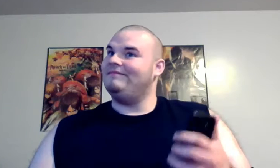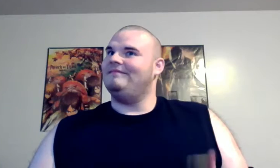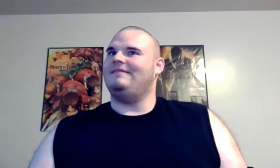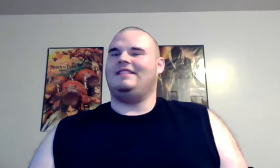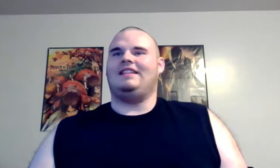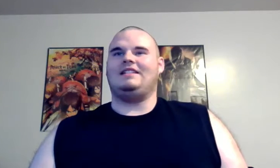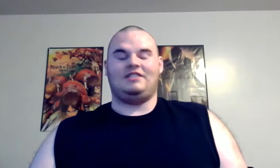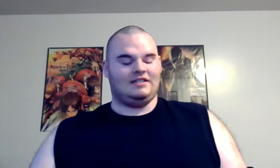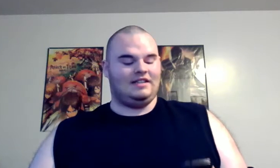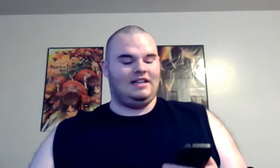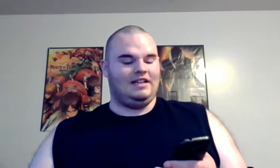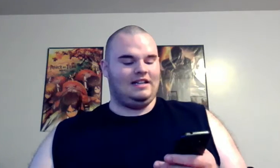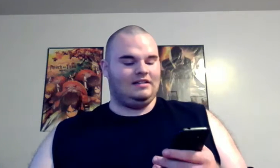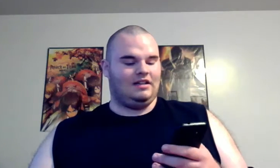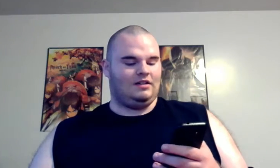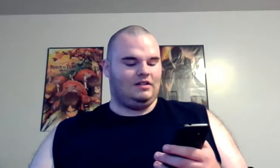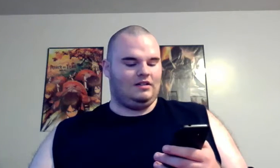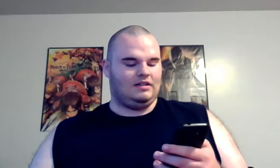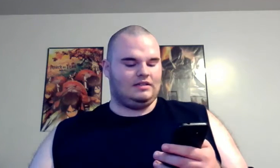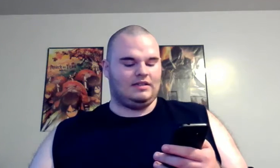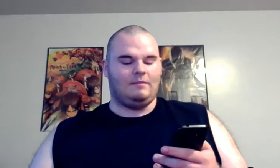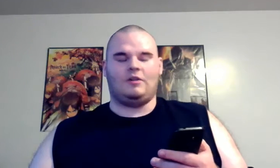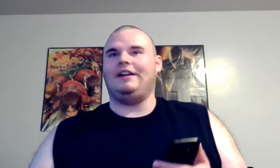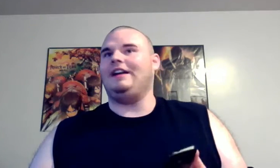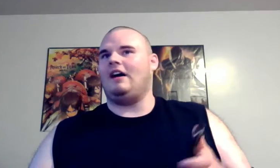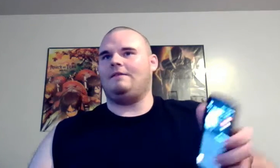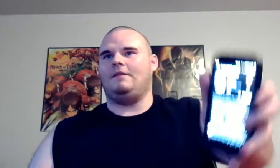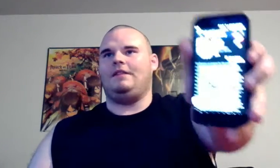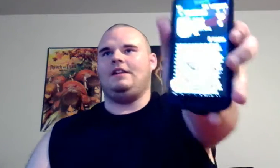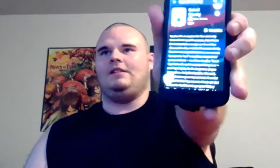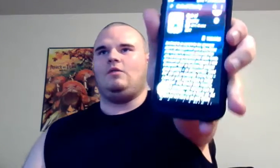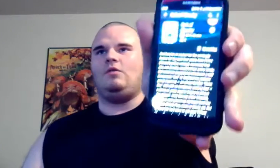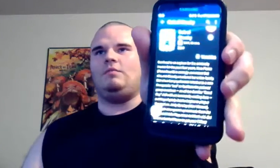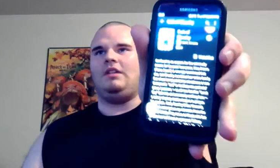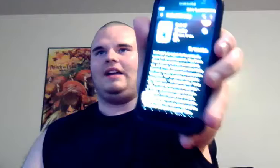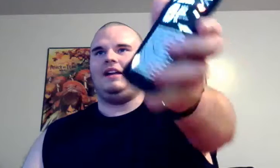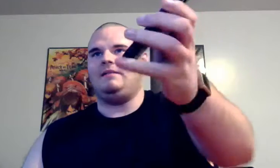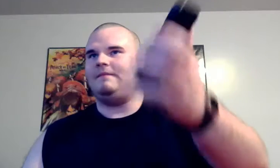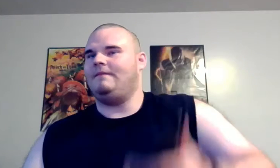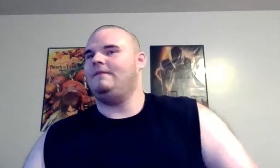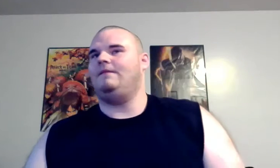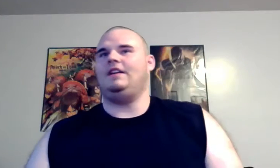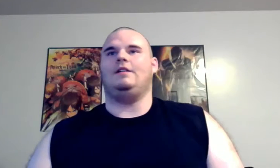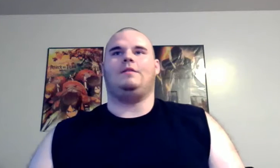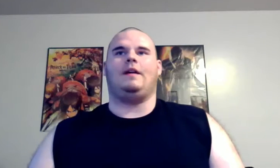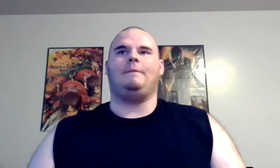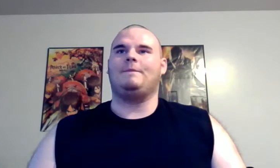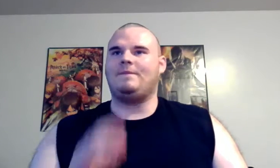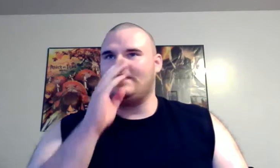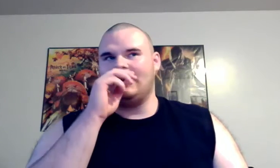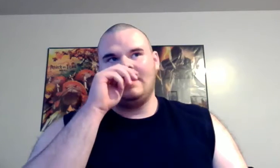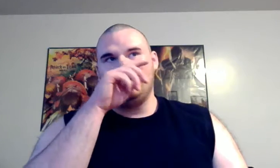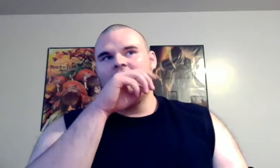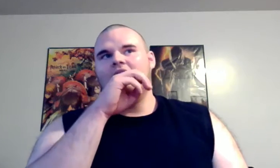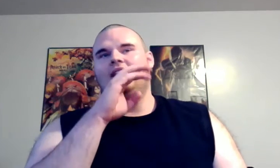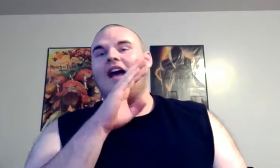that's just the little summary off of the Google Play video thing now